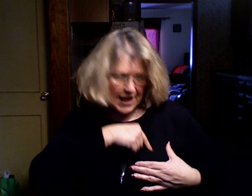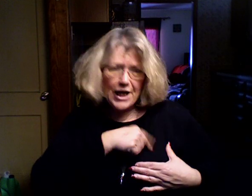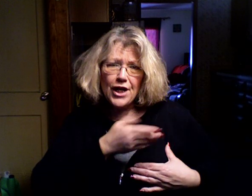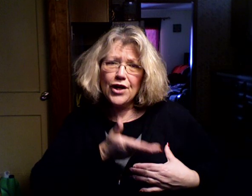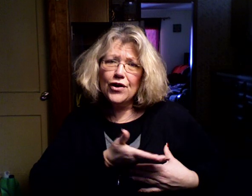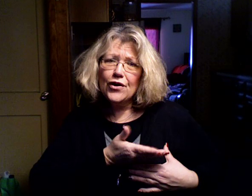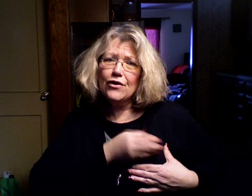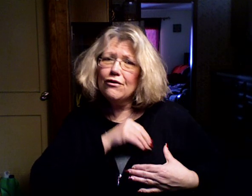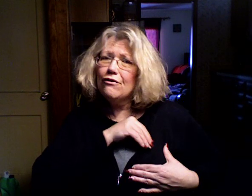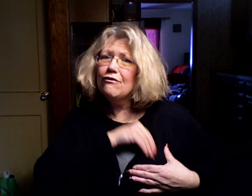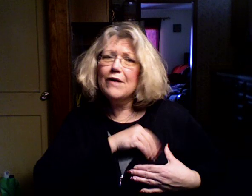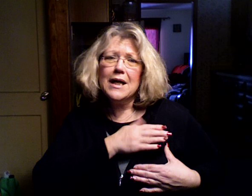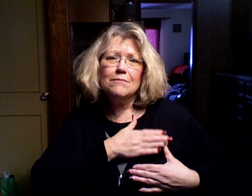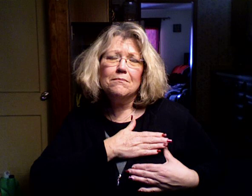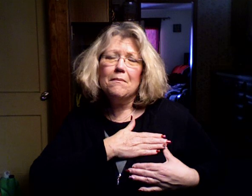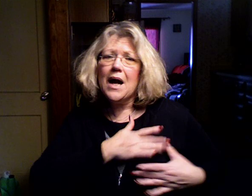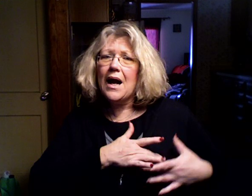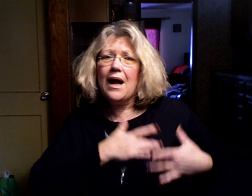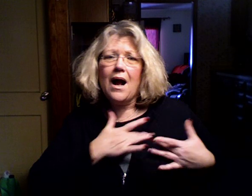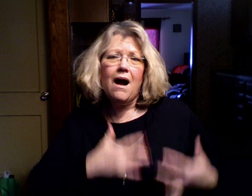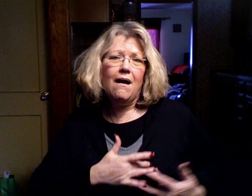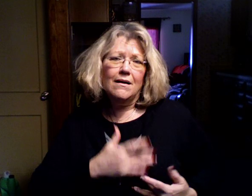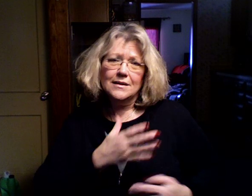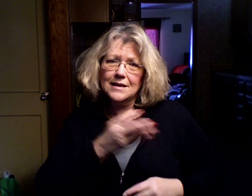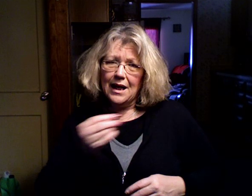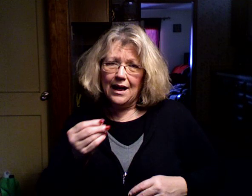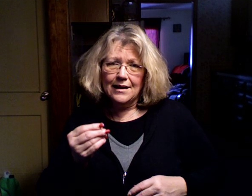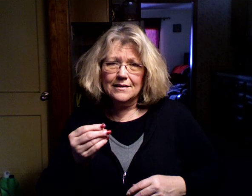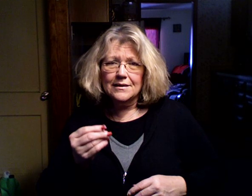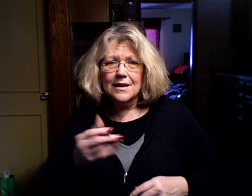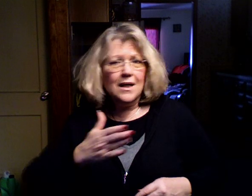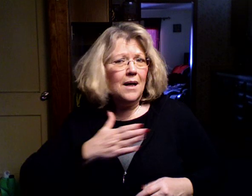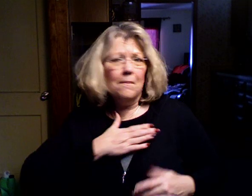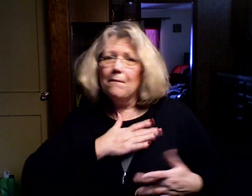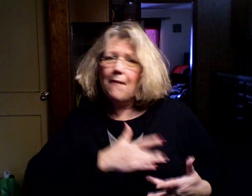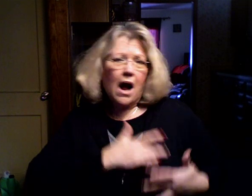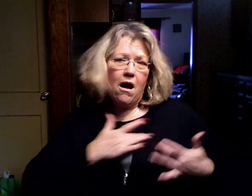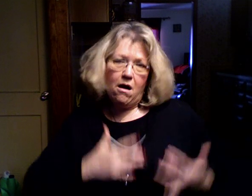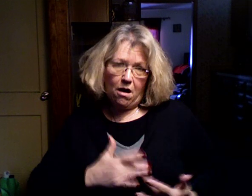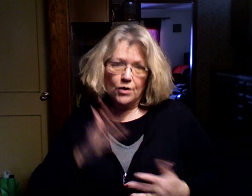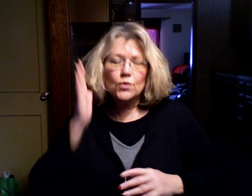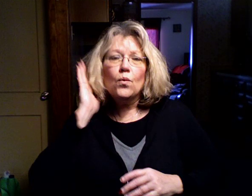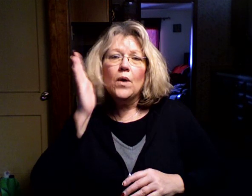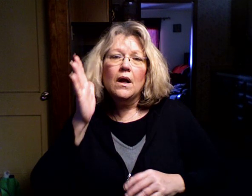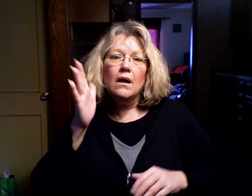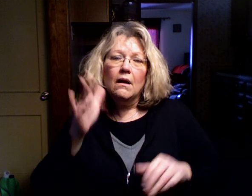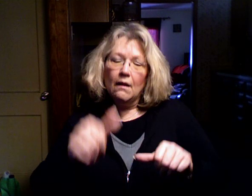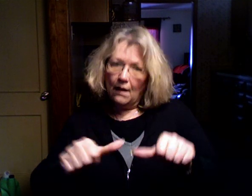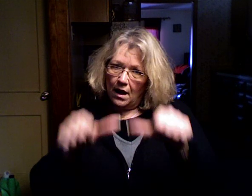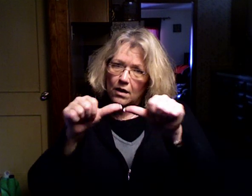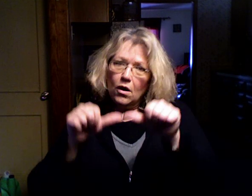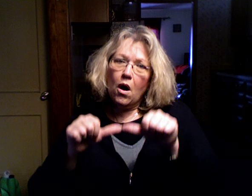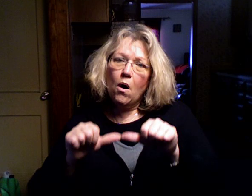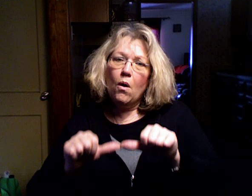here in my heart And you're heart will go